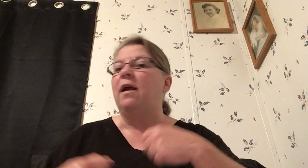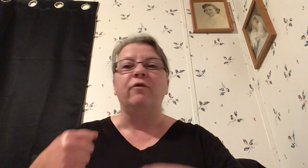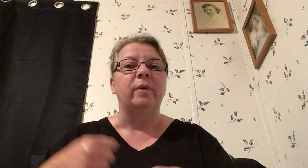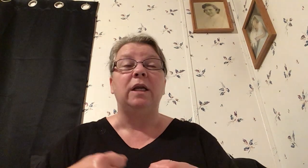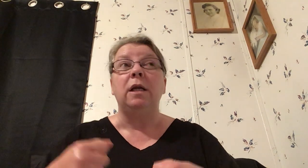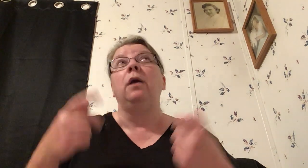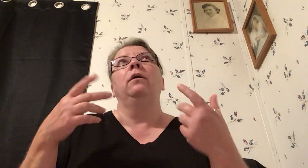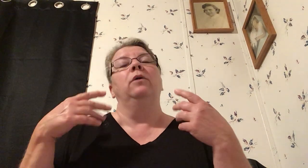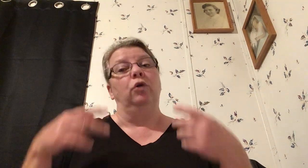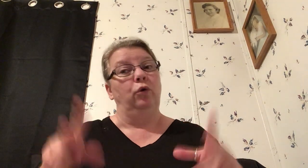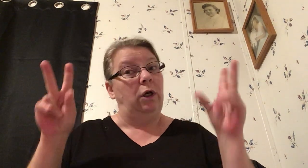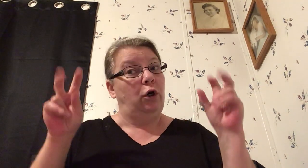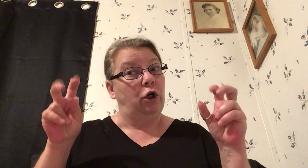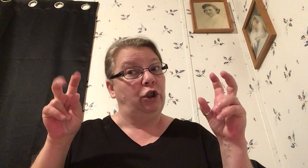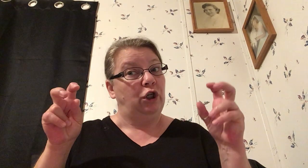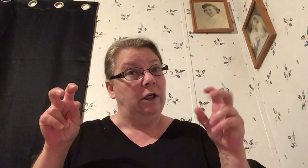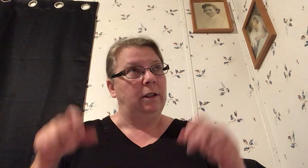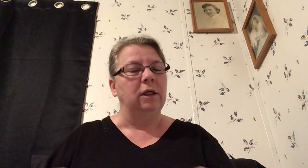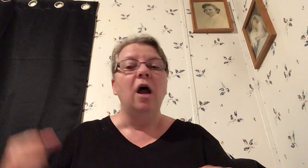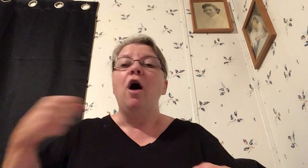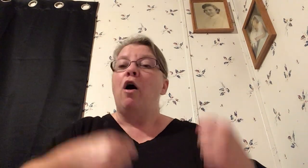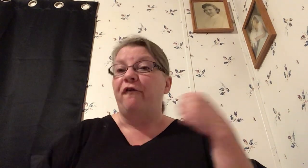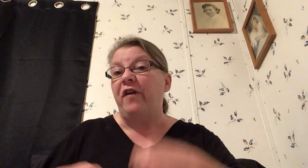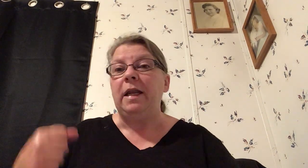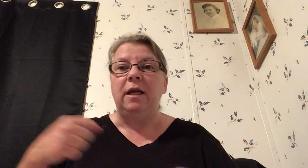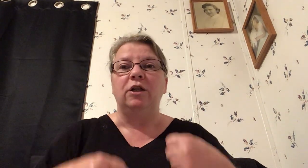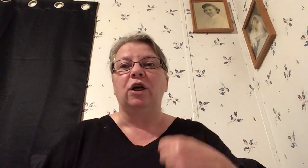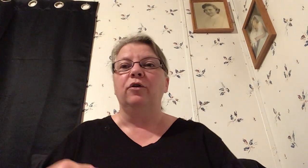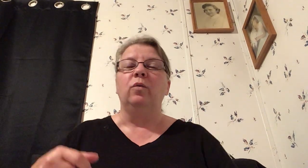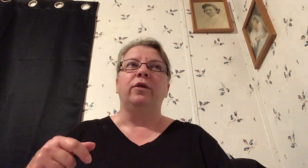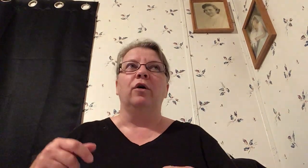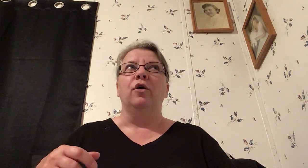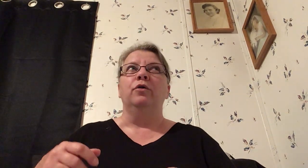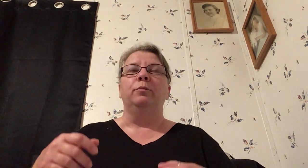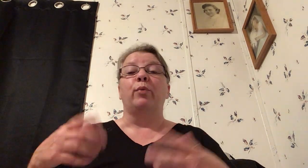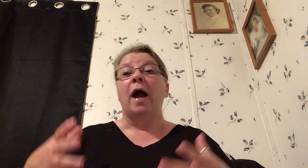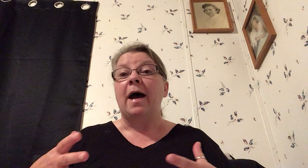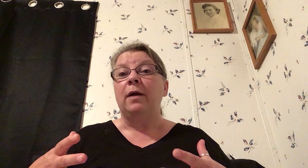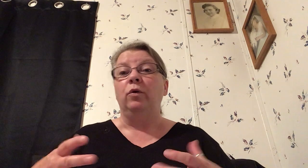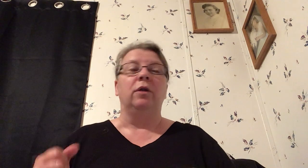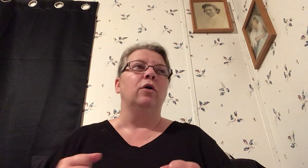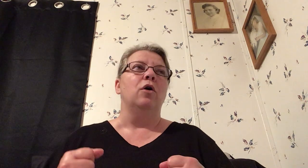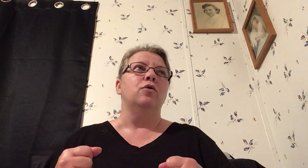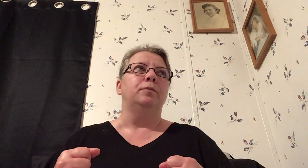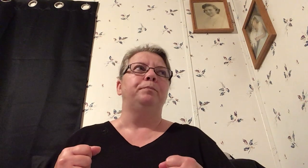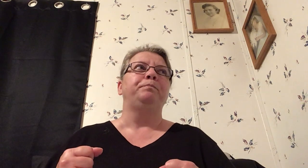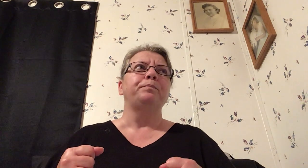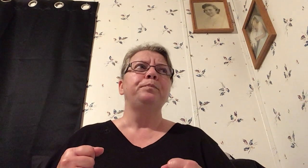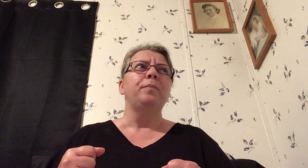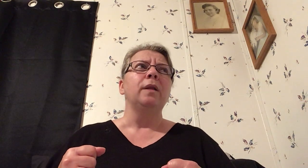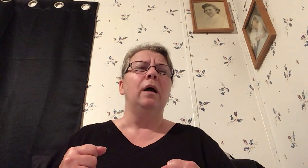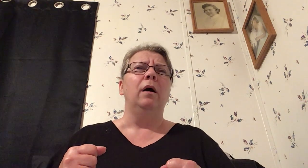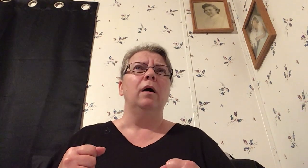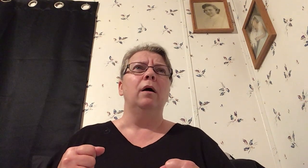everybody including Christians are fighting each other with their own pride with their own um